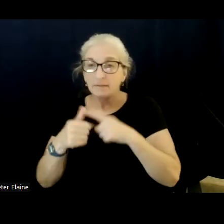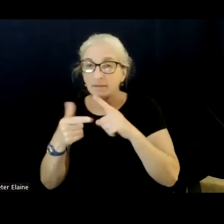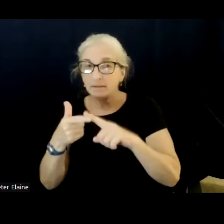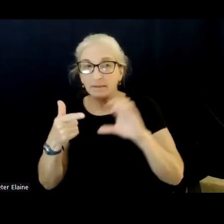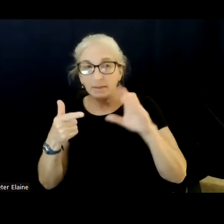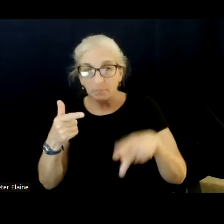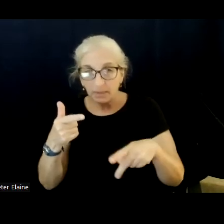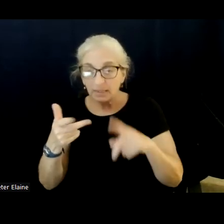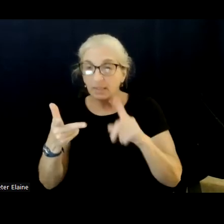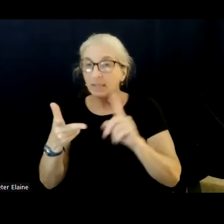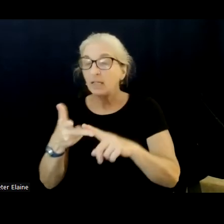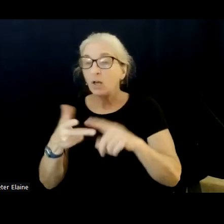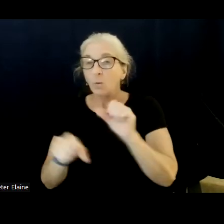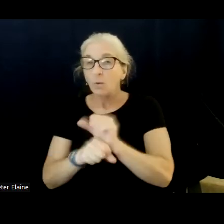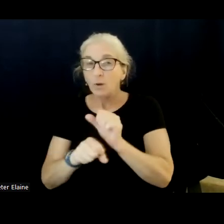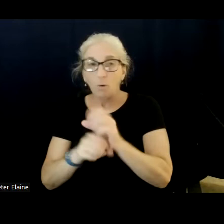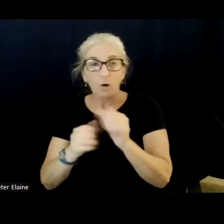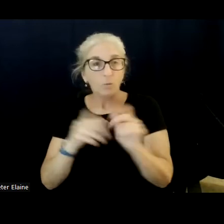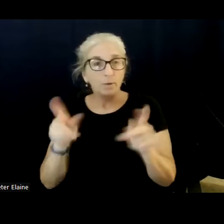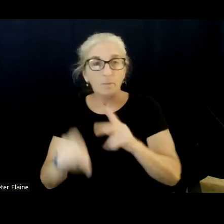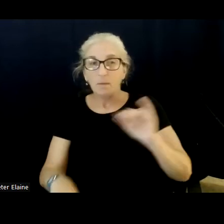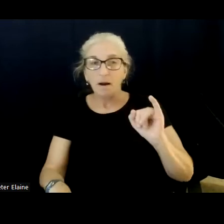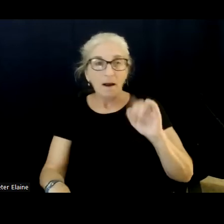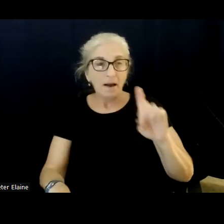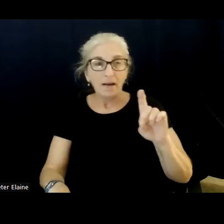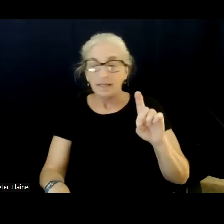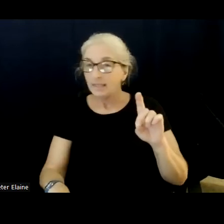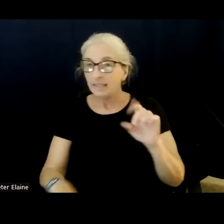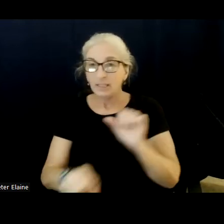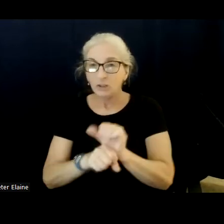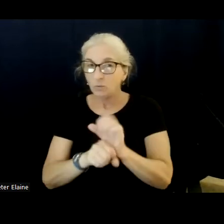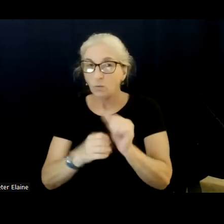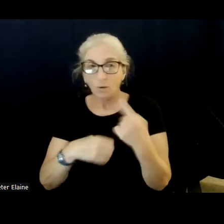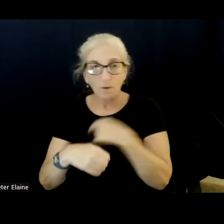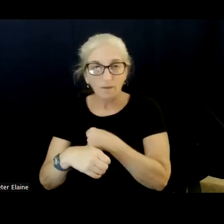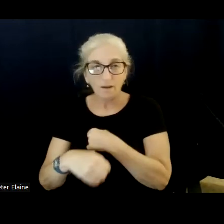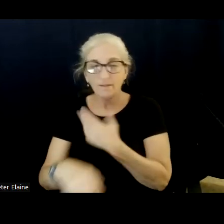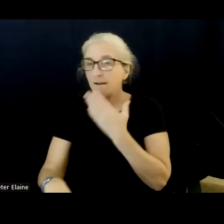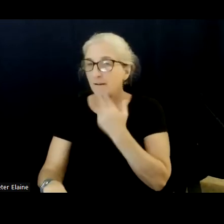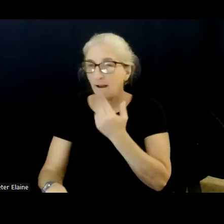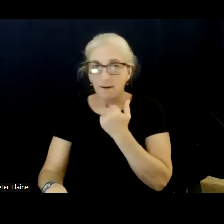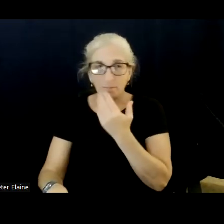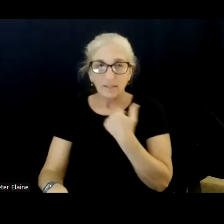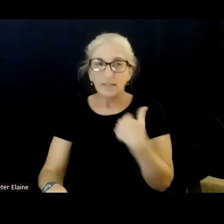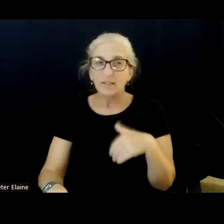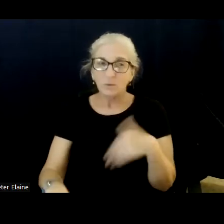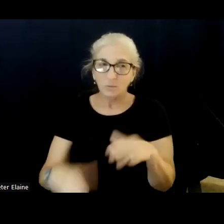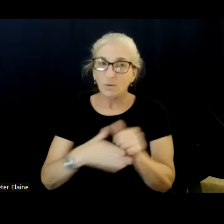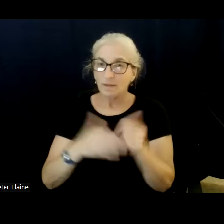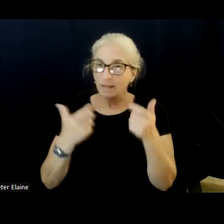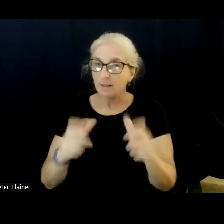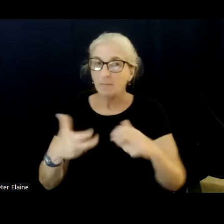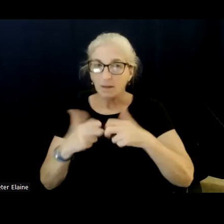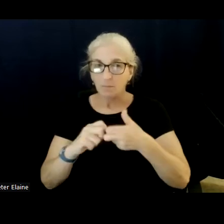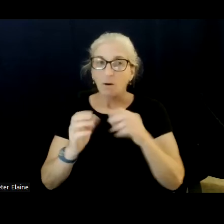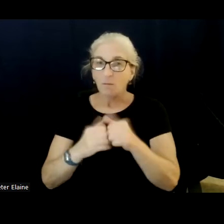disabilities to work with us in the shop. Diabetes, of course, has become a major issue with so many of the